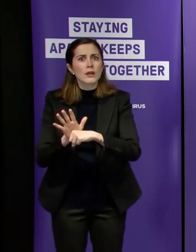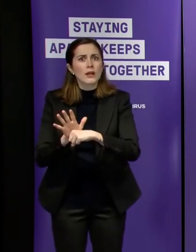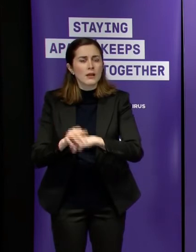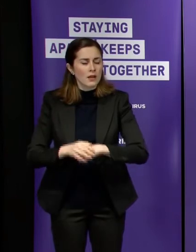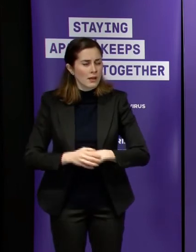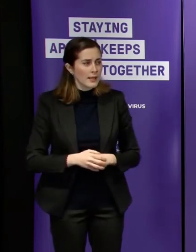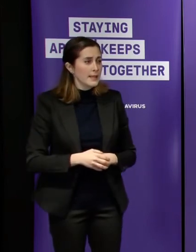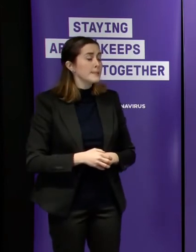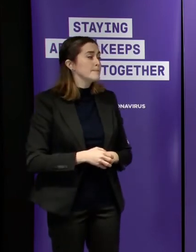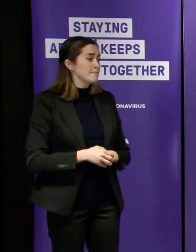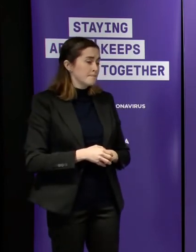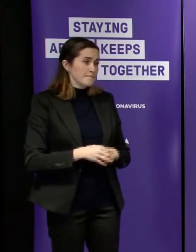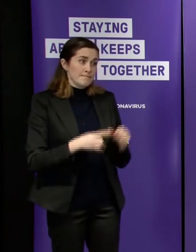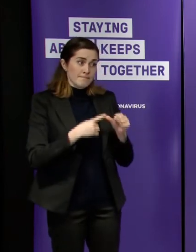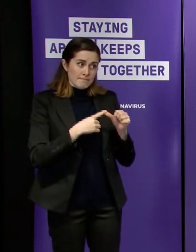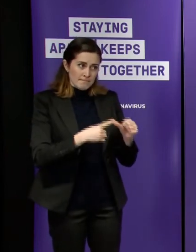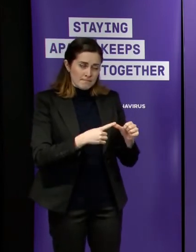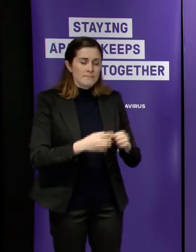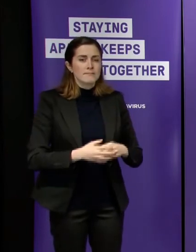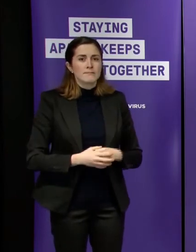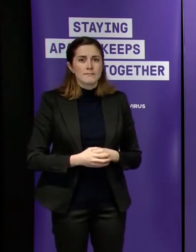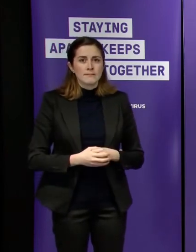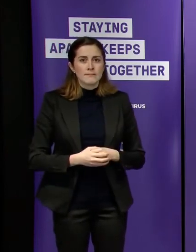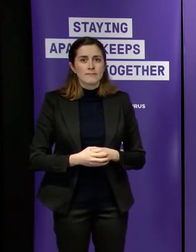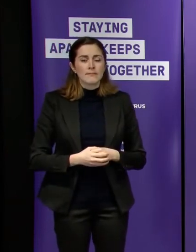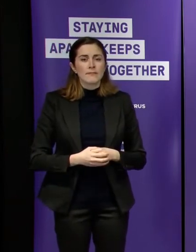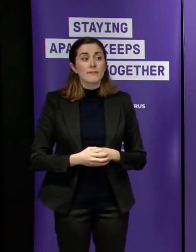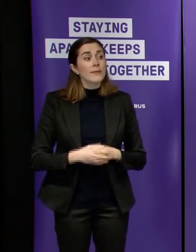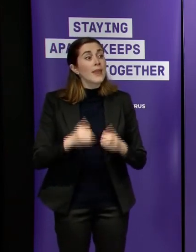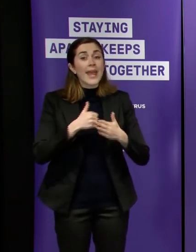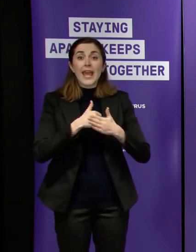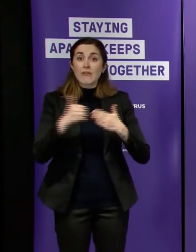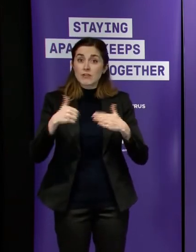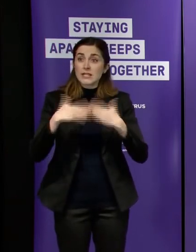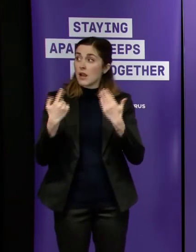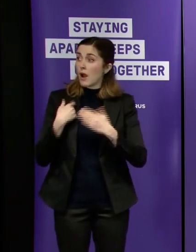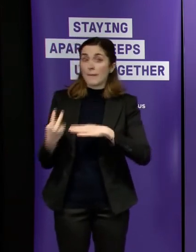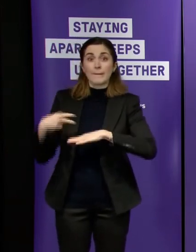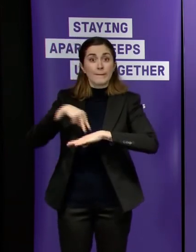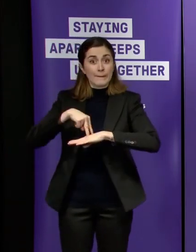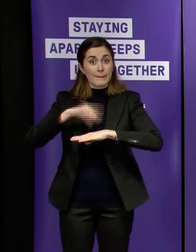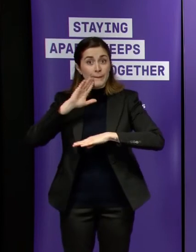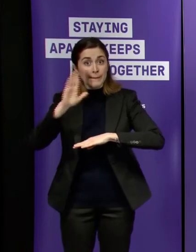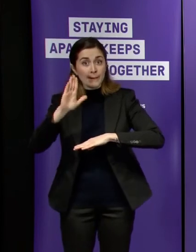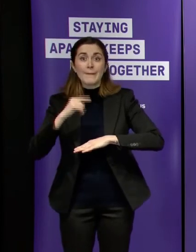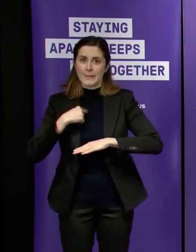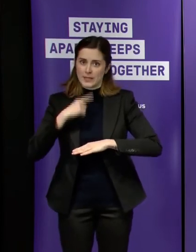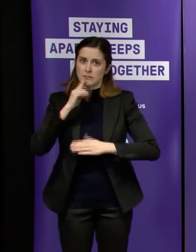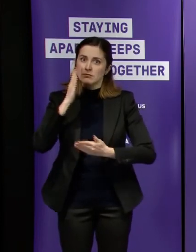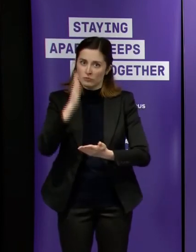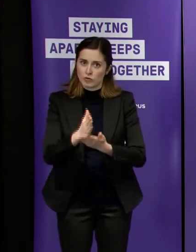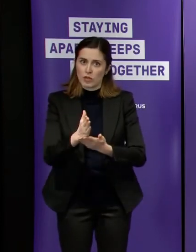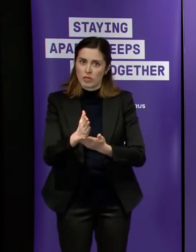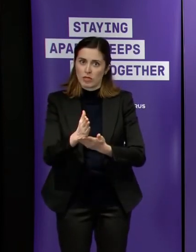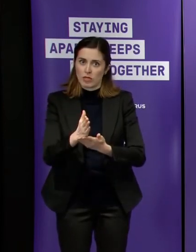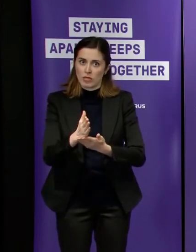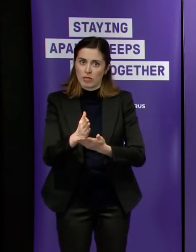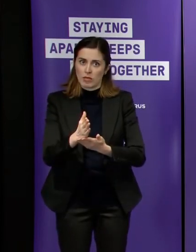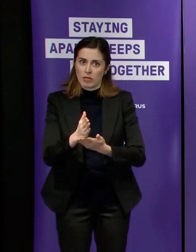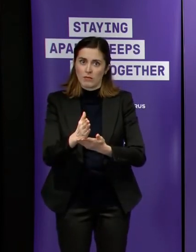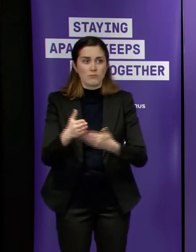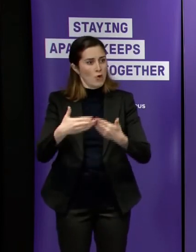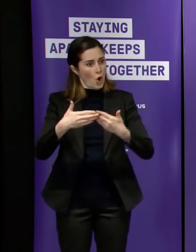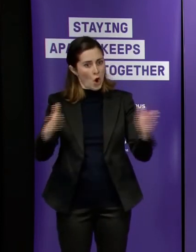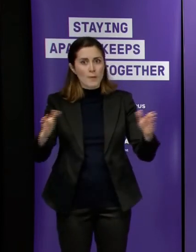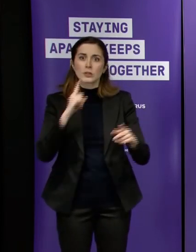done each and every day is try to be as frank and as honest as we possibly can be as long as it's not before